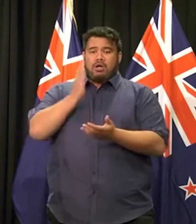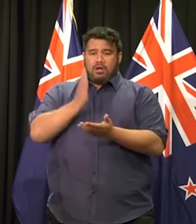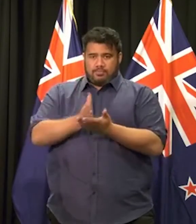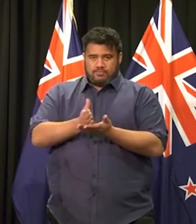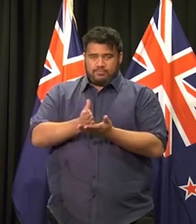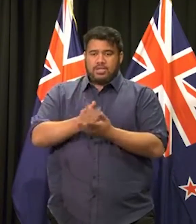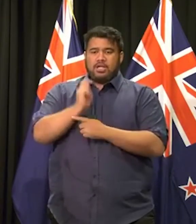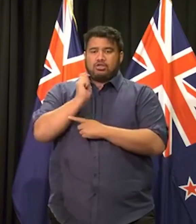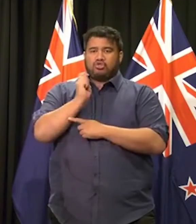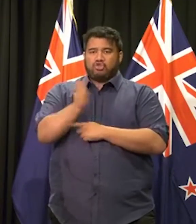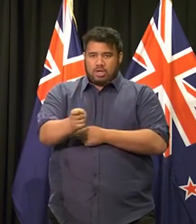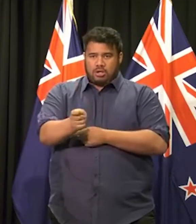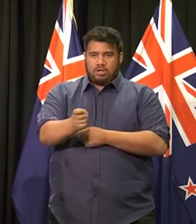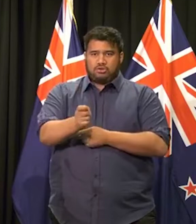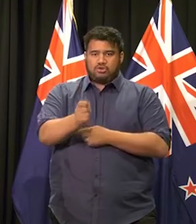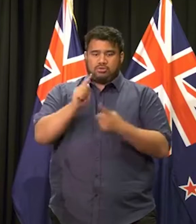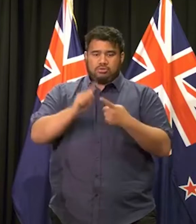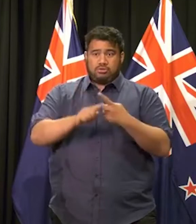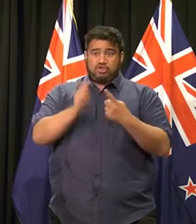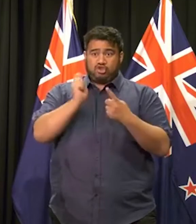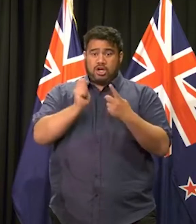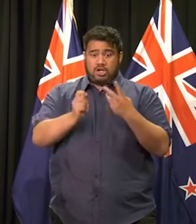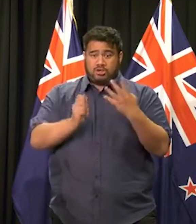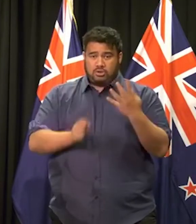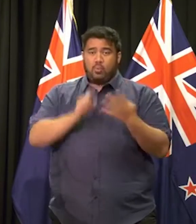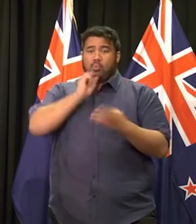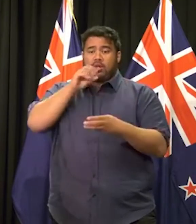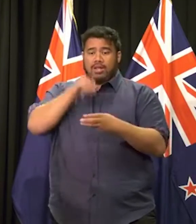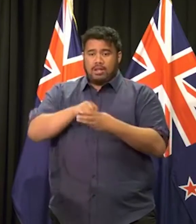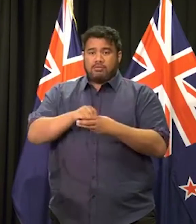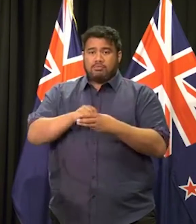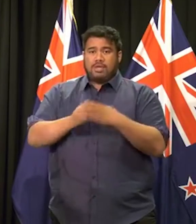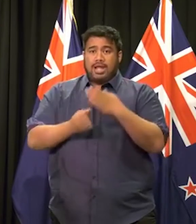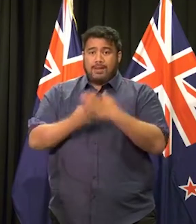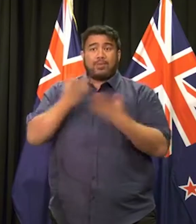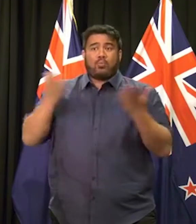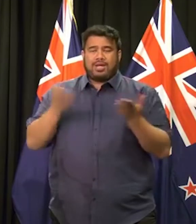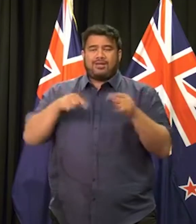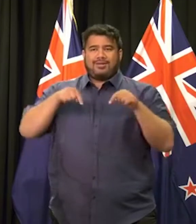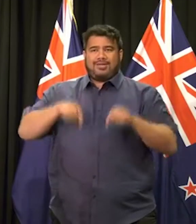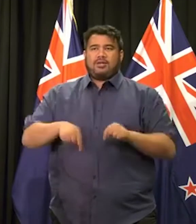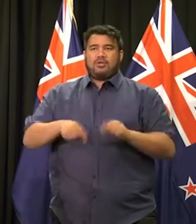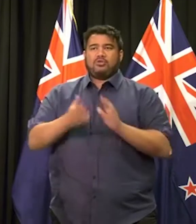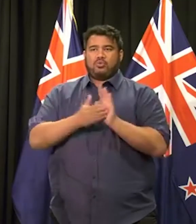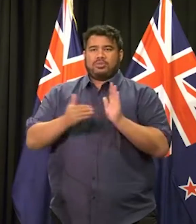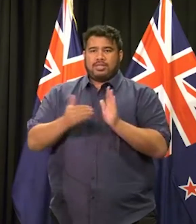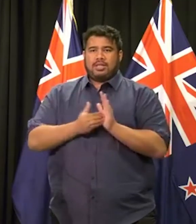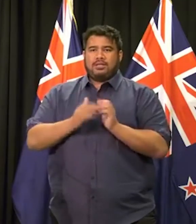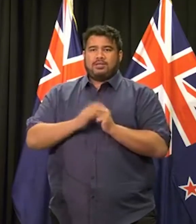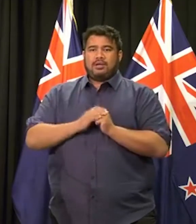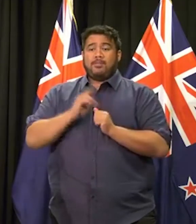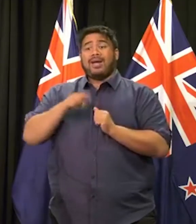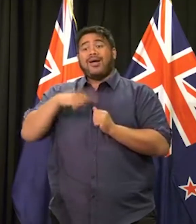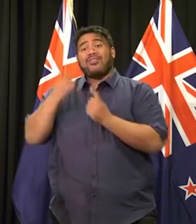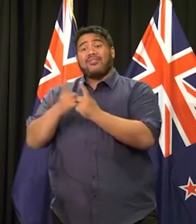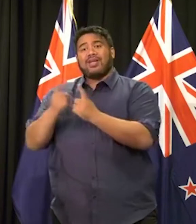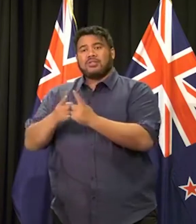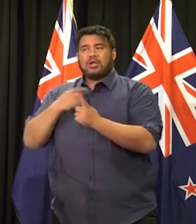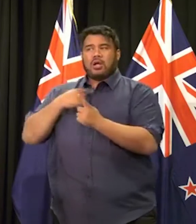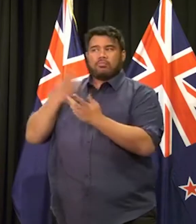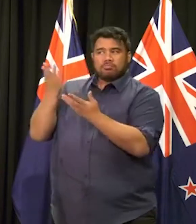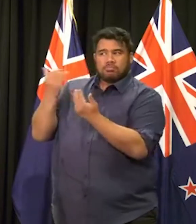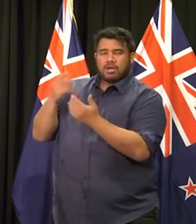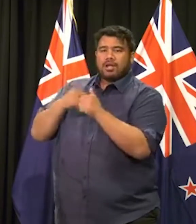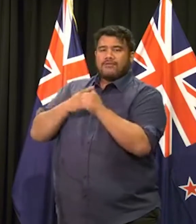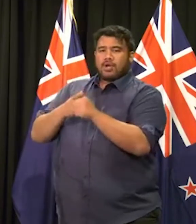and the trial itself will happen in New Zealand. As for the remainder, I am seeking advice. Is that a possibility